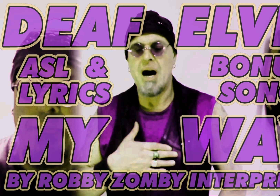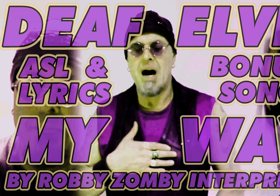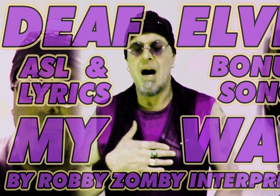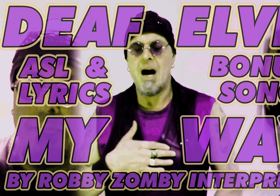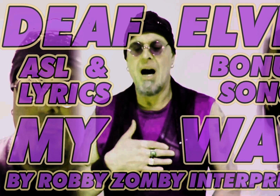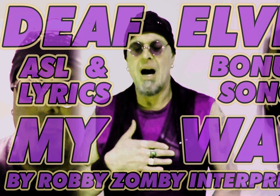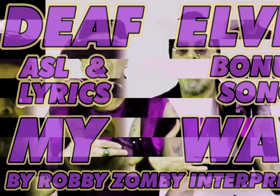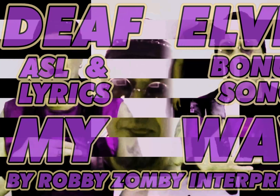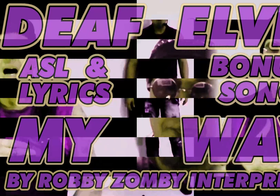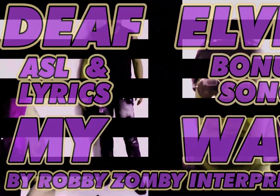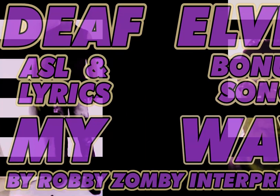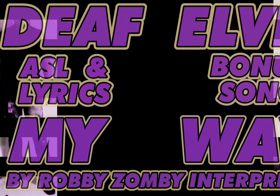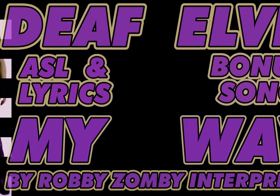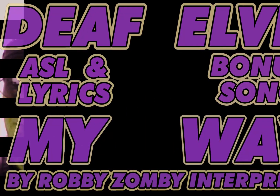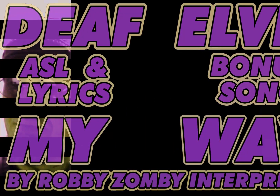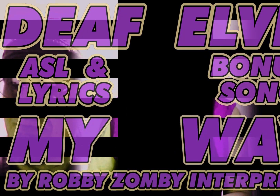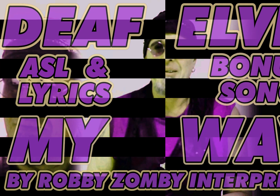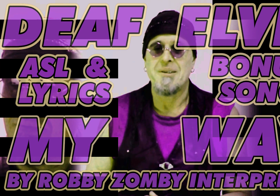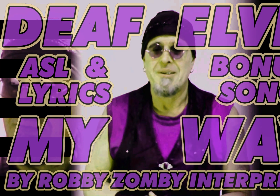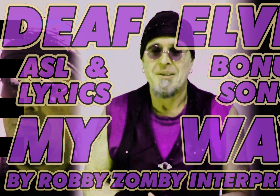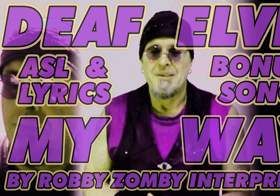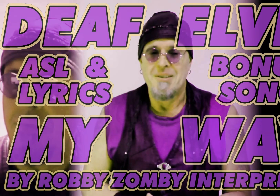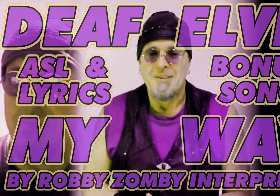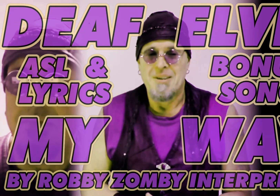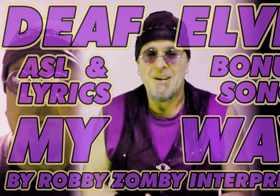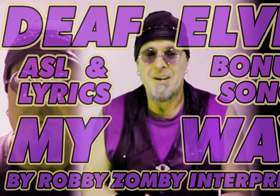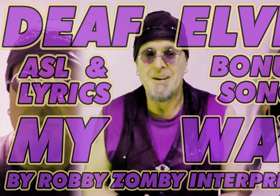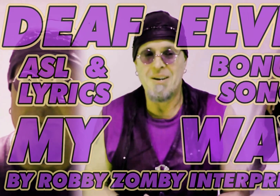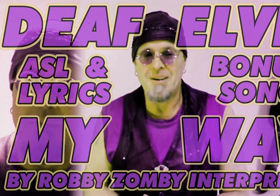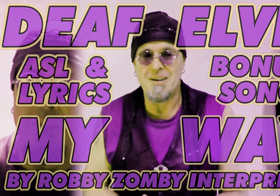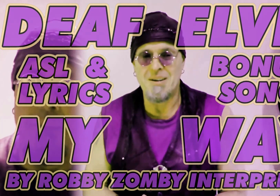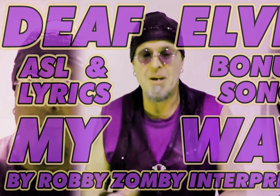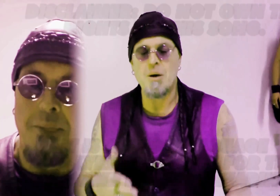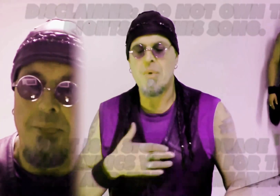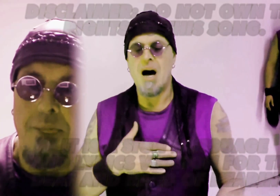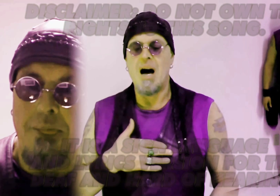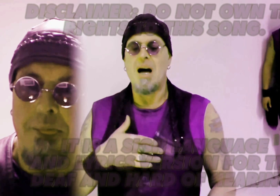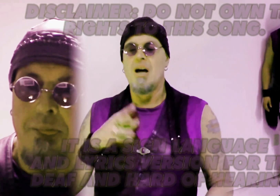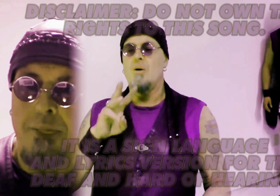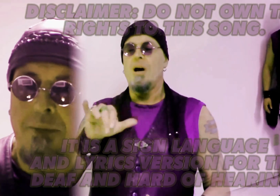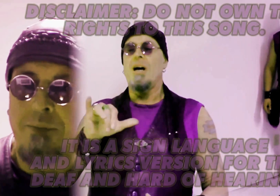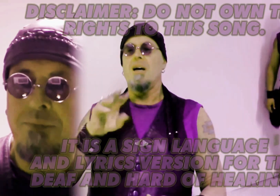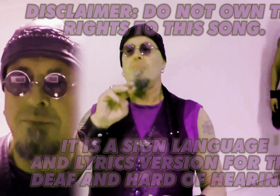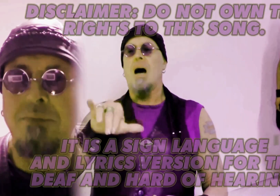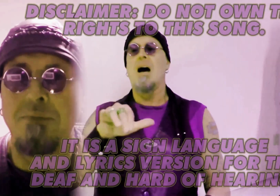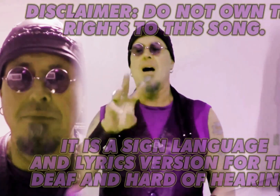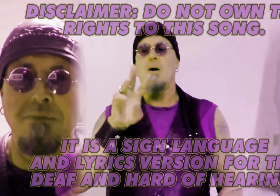Death Elvis series, bonus song, My Way And